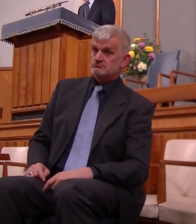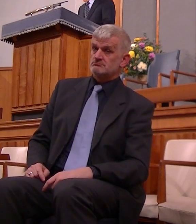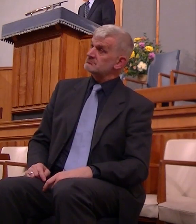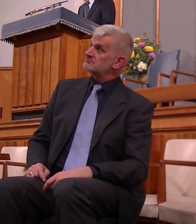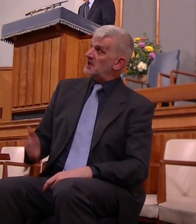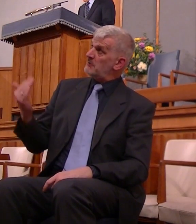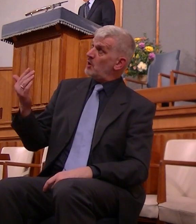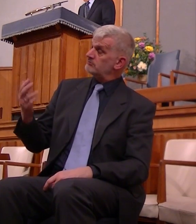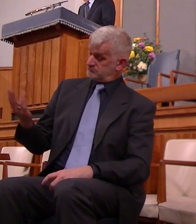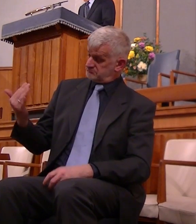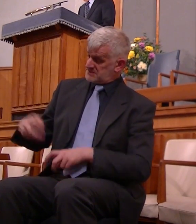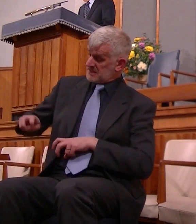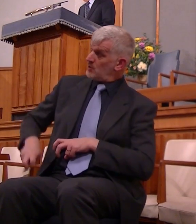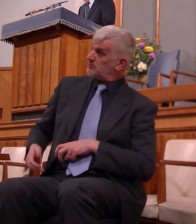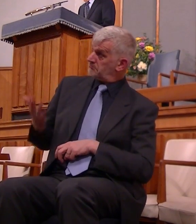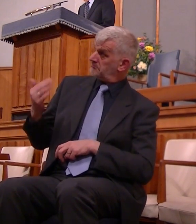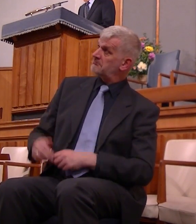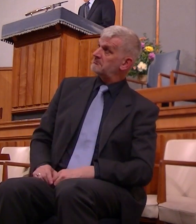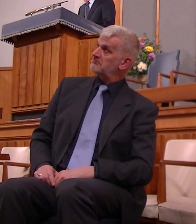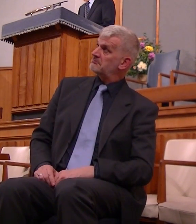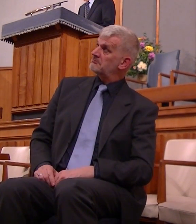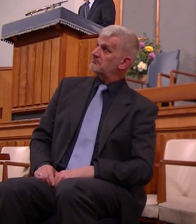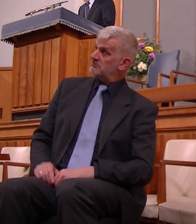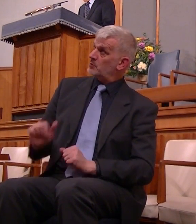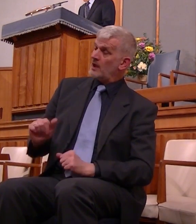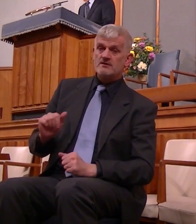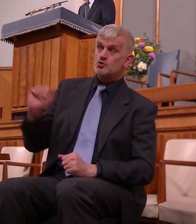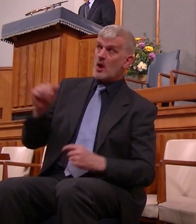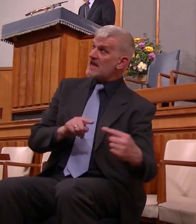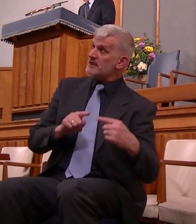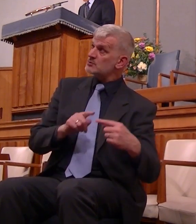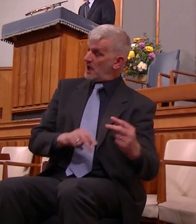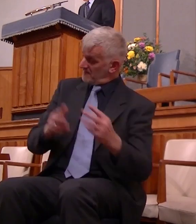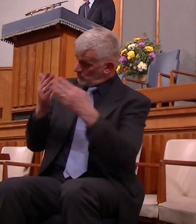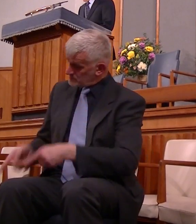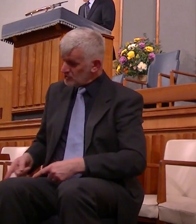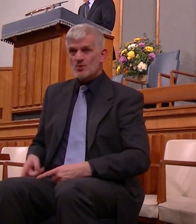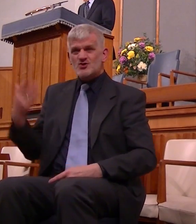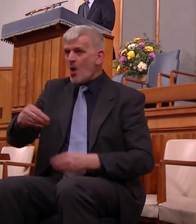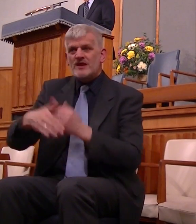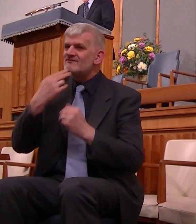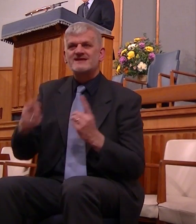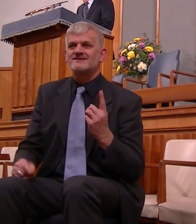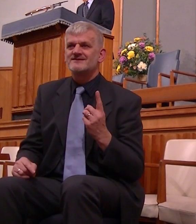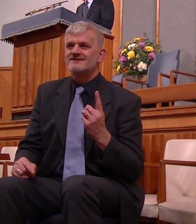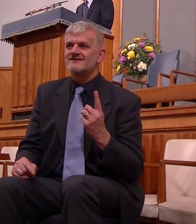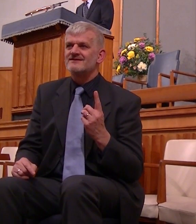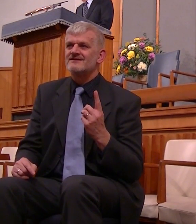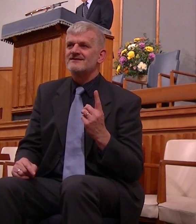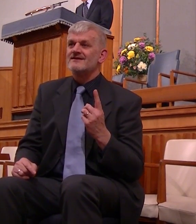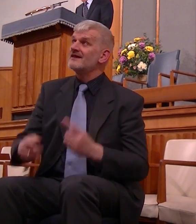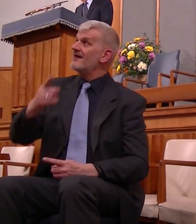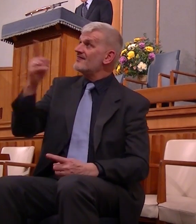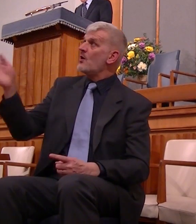sit on my right hand until I make thine enemies thy footstool are they not